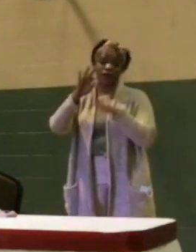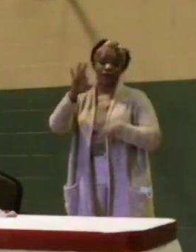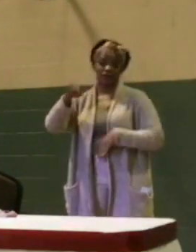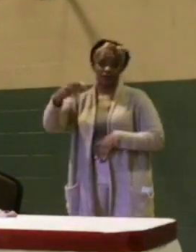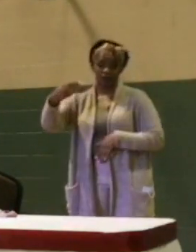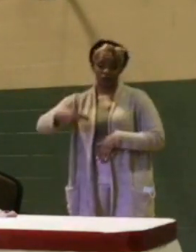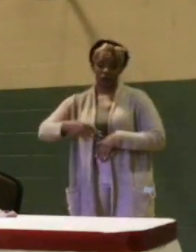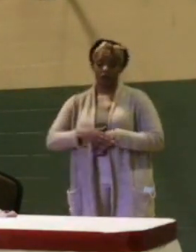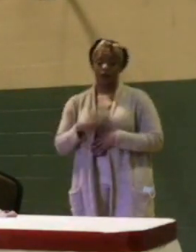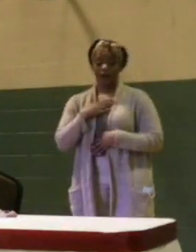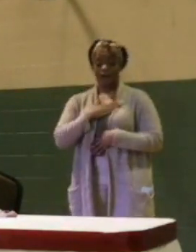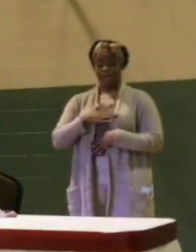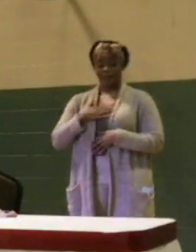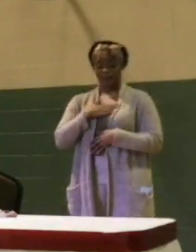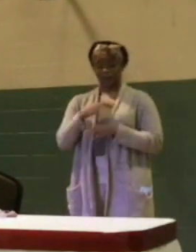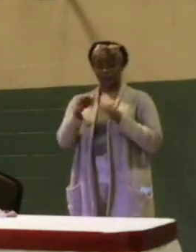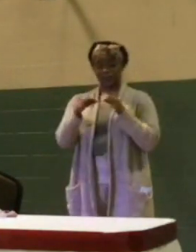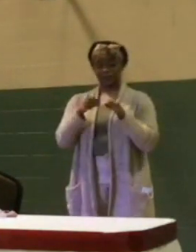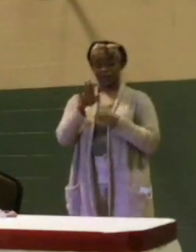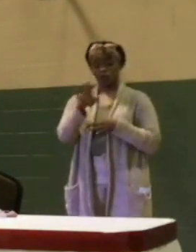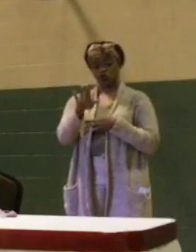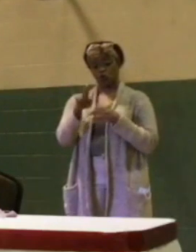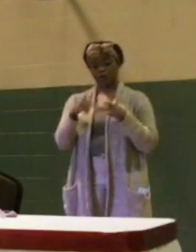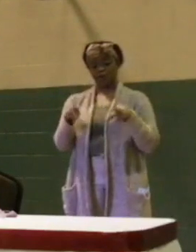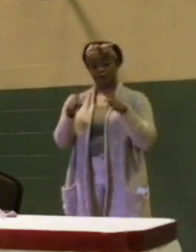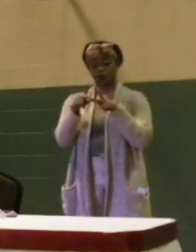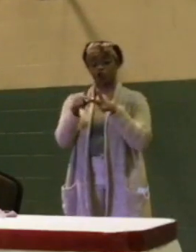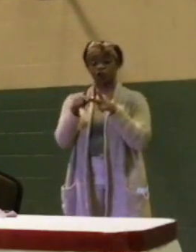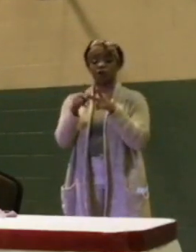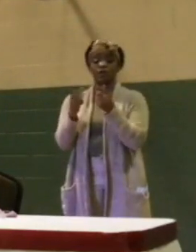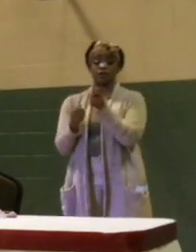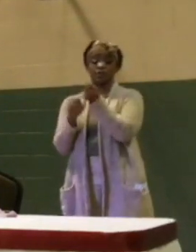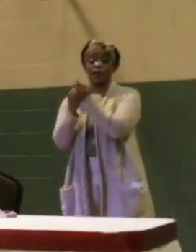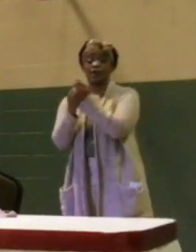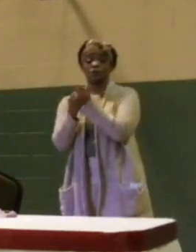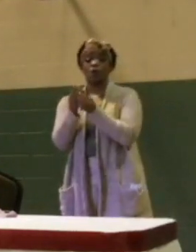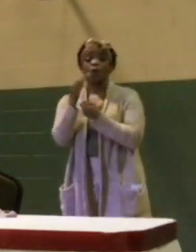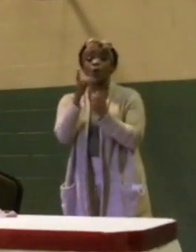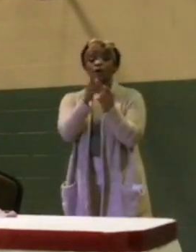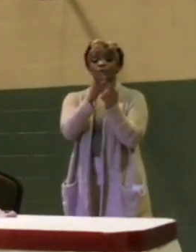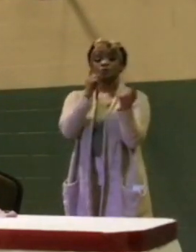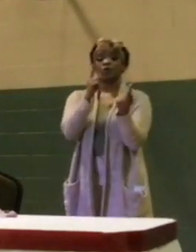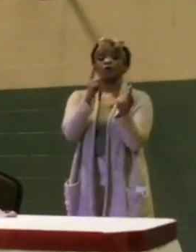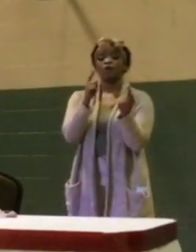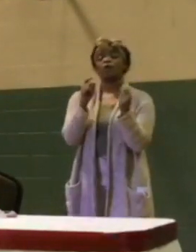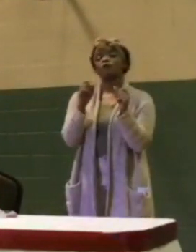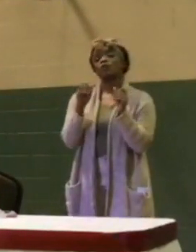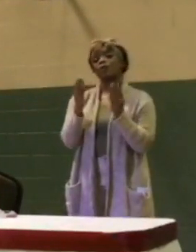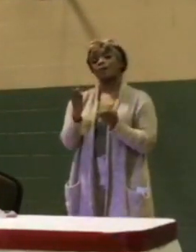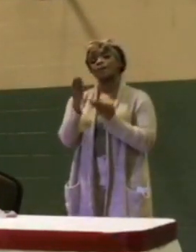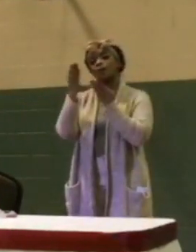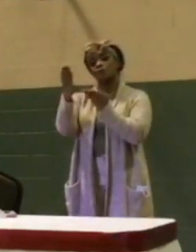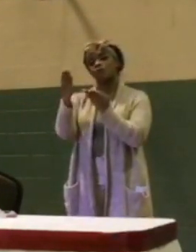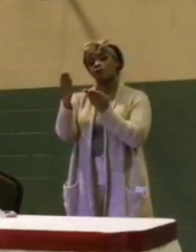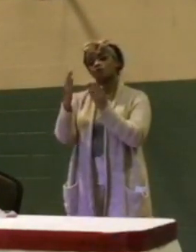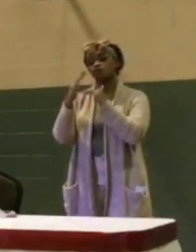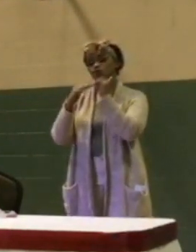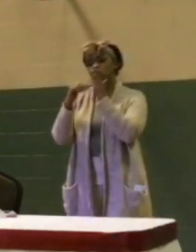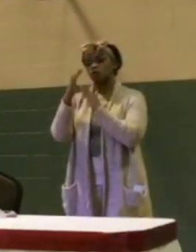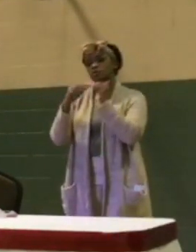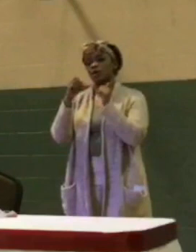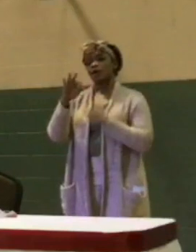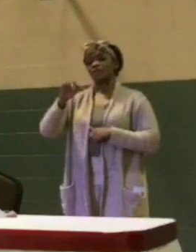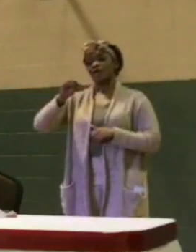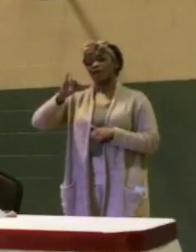position in favor of or in opposition to the proposed construction of the Ajax Asphalt